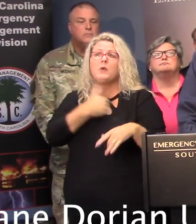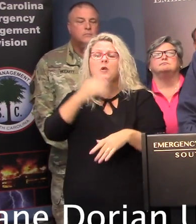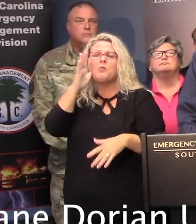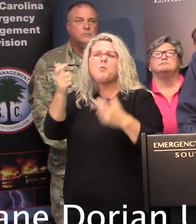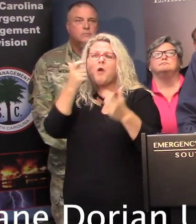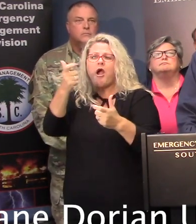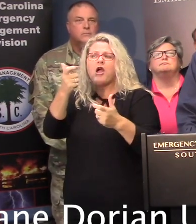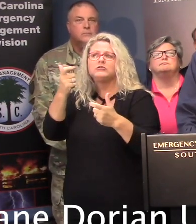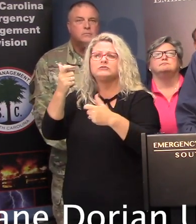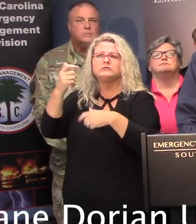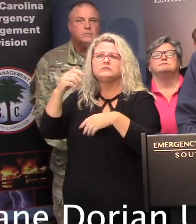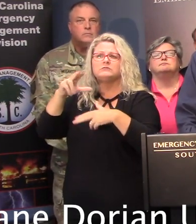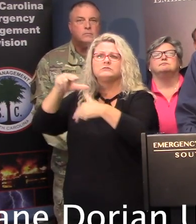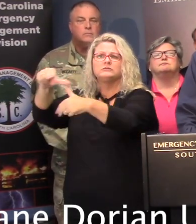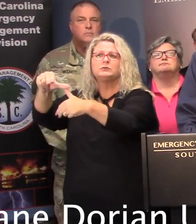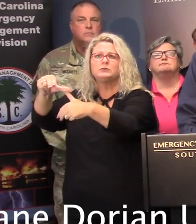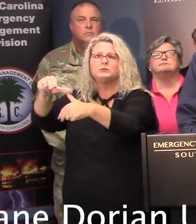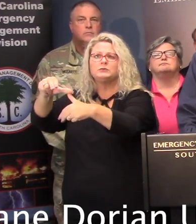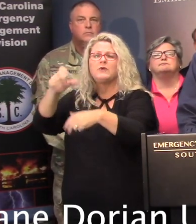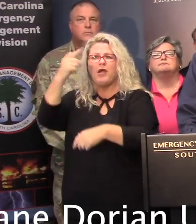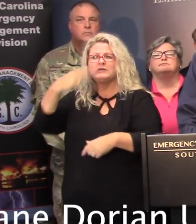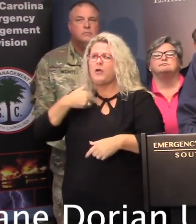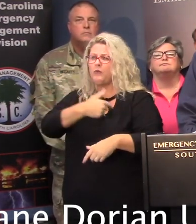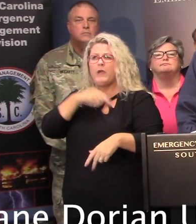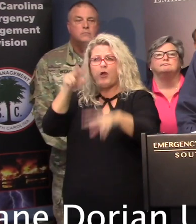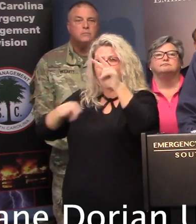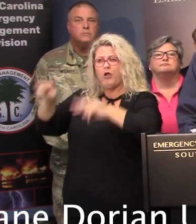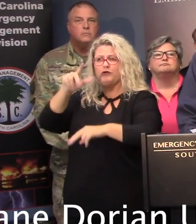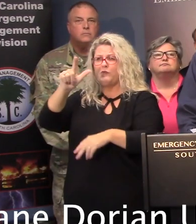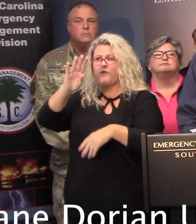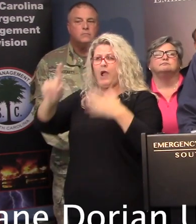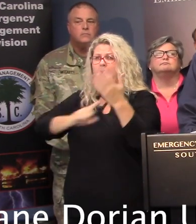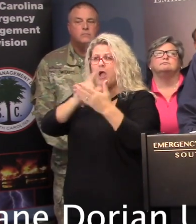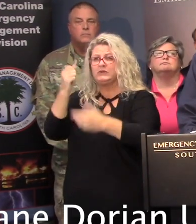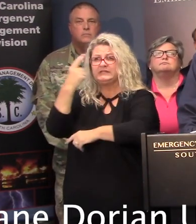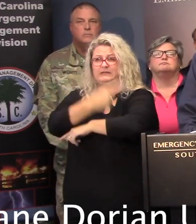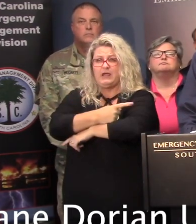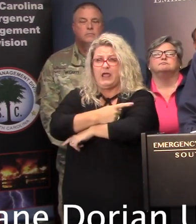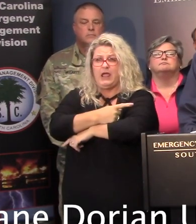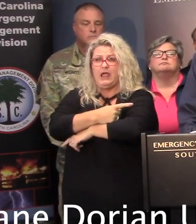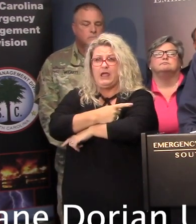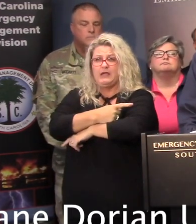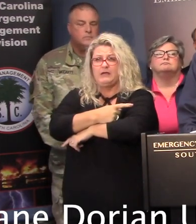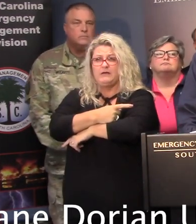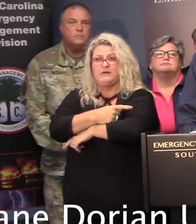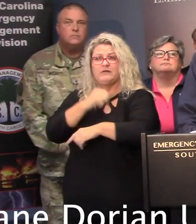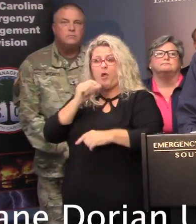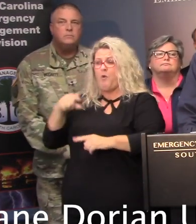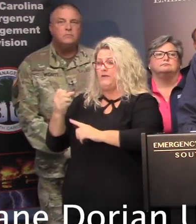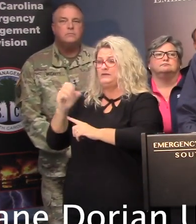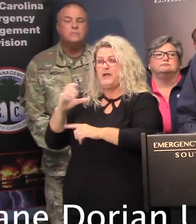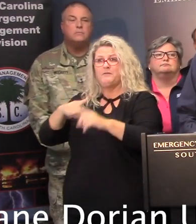the storm. Again, we're monitoring 24 hours a day, not only from this place, but around the state. 24 hours a day